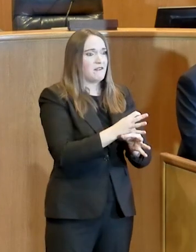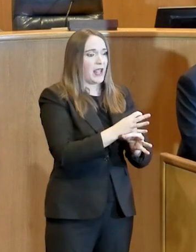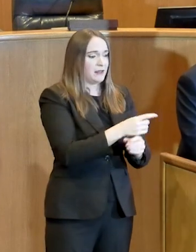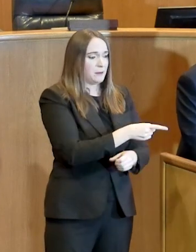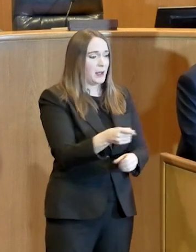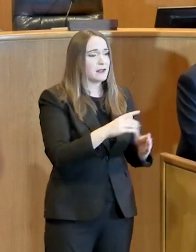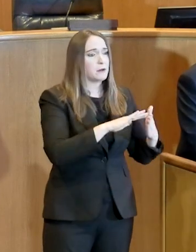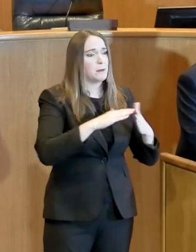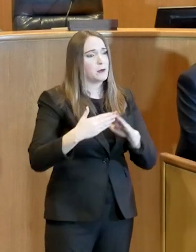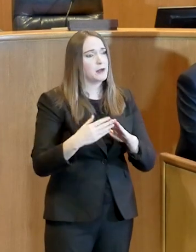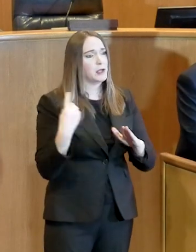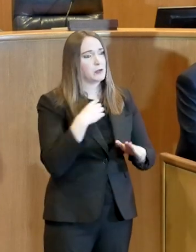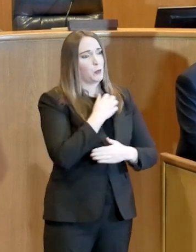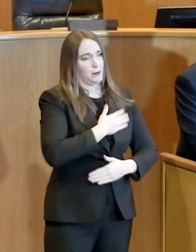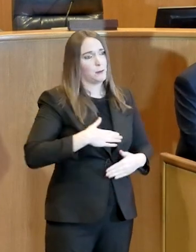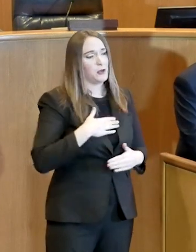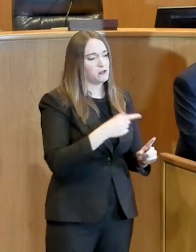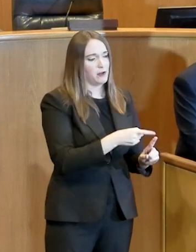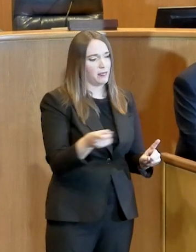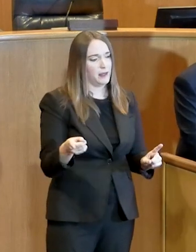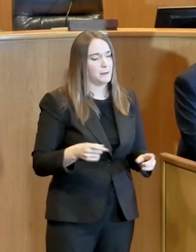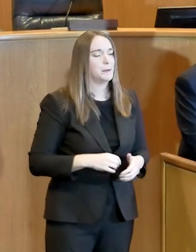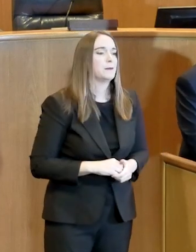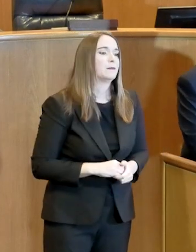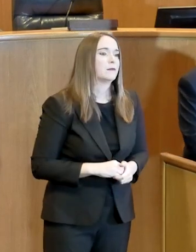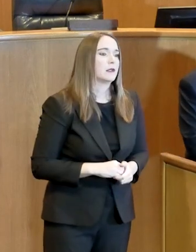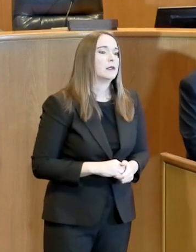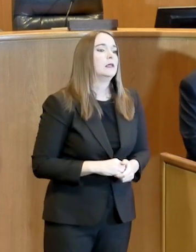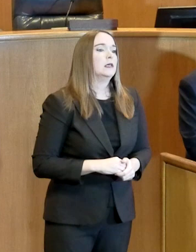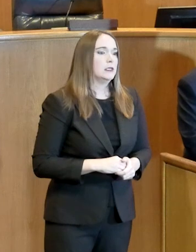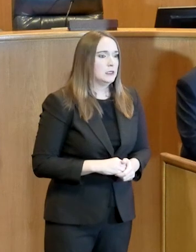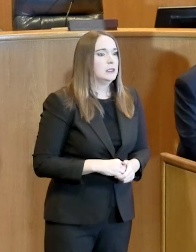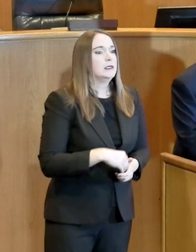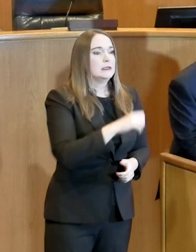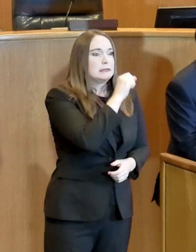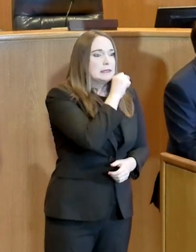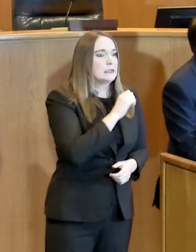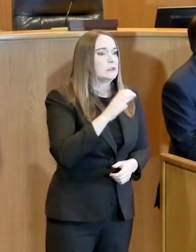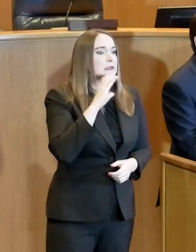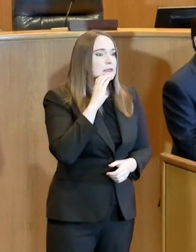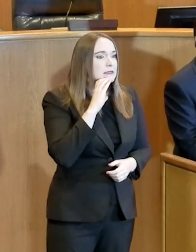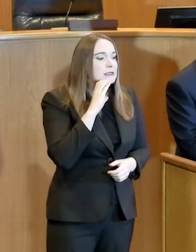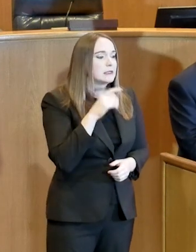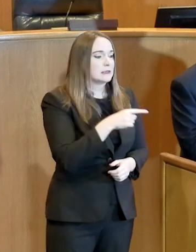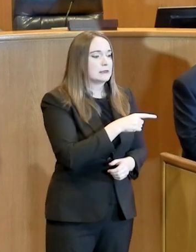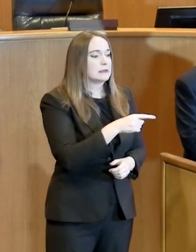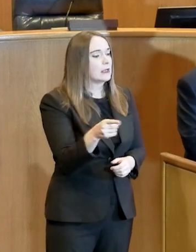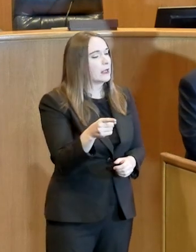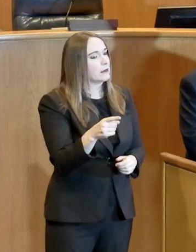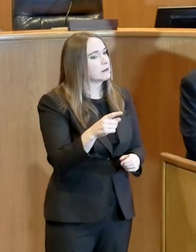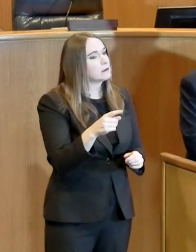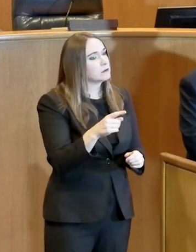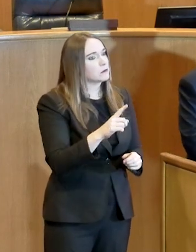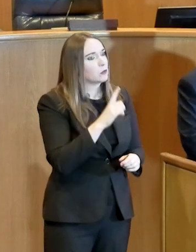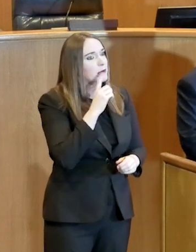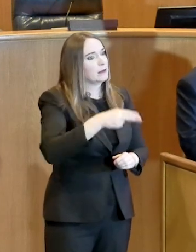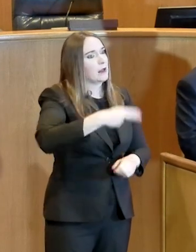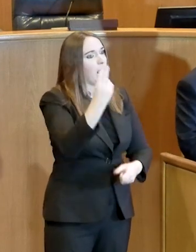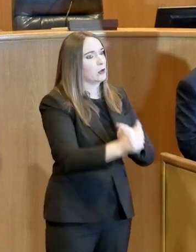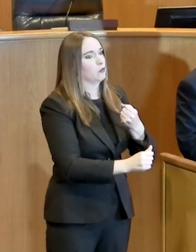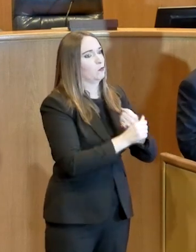Yes, and in this disease, our seniors are most at grist, but let's think about taking care of our neighbors.